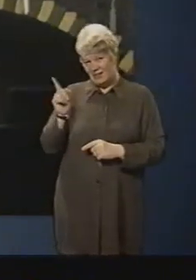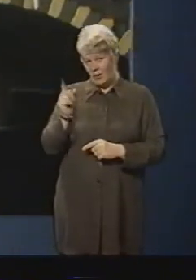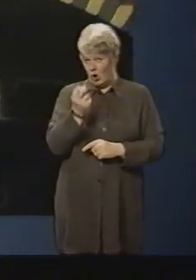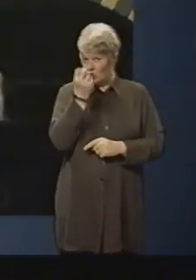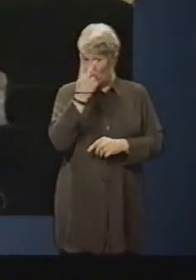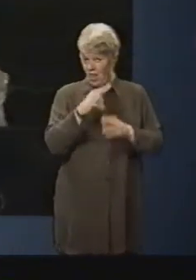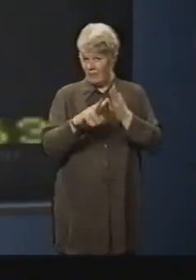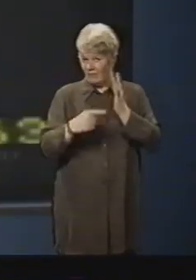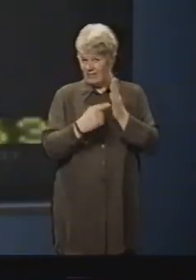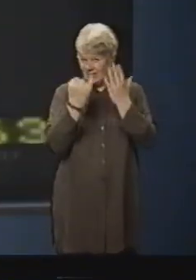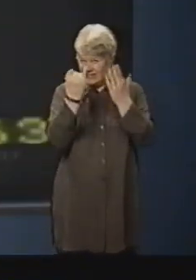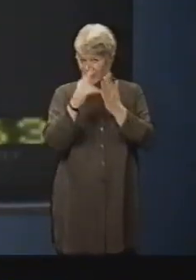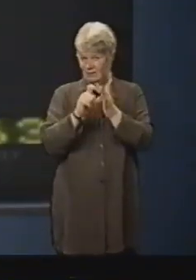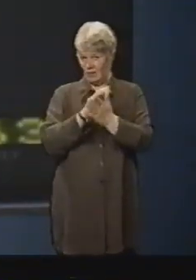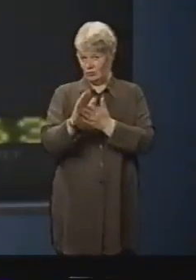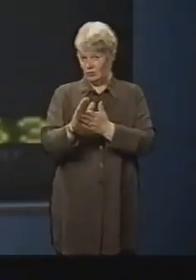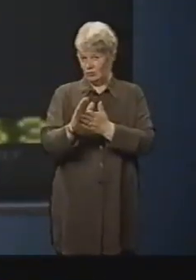of just 12 feet 6 inches.